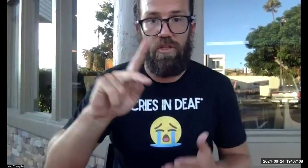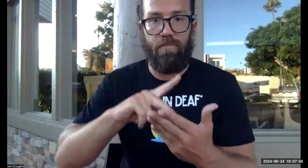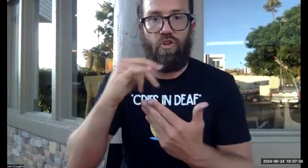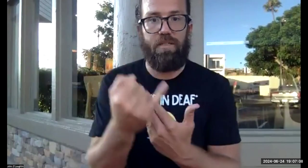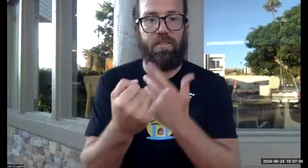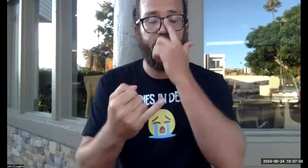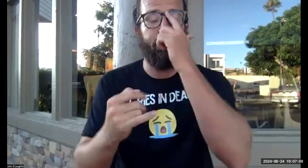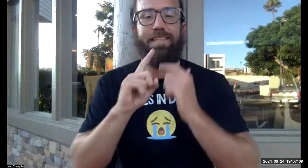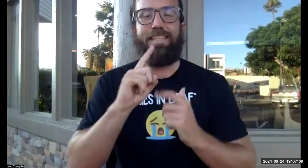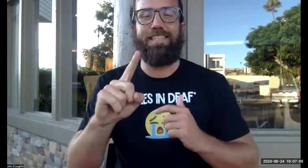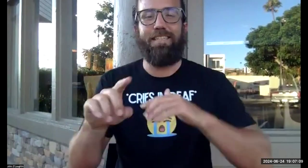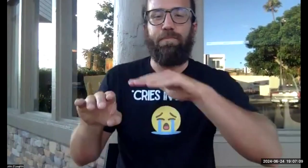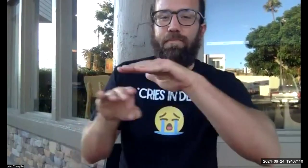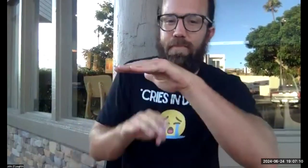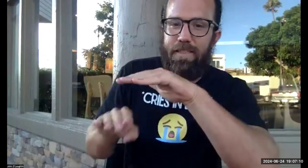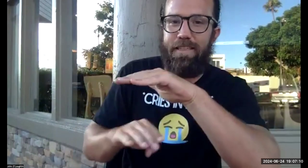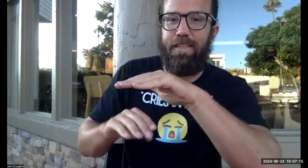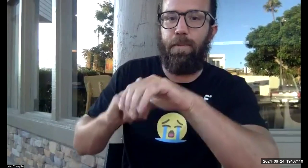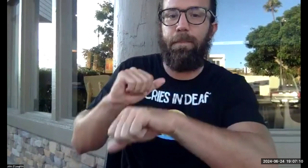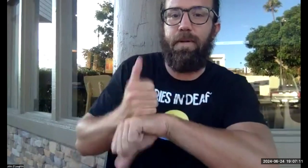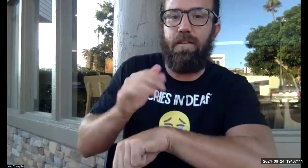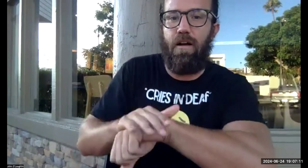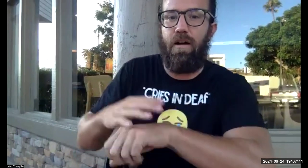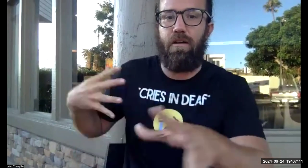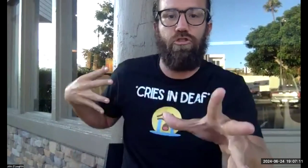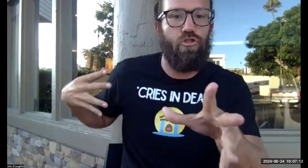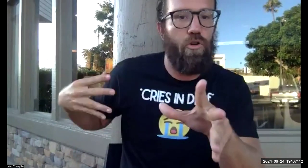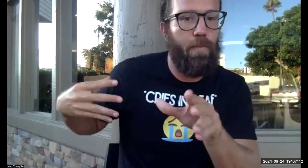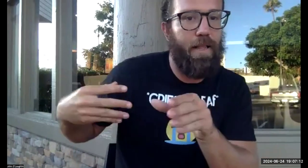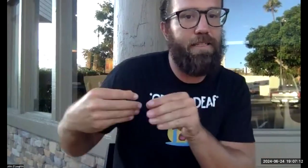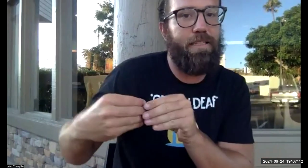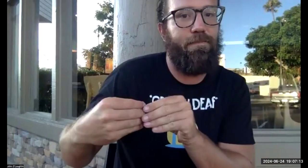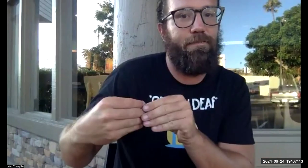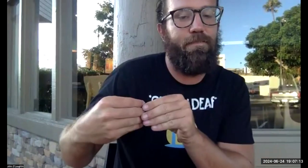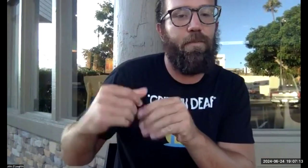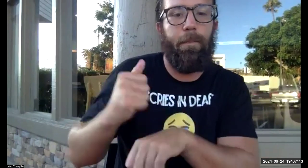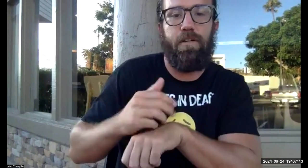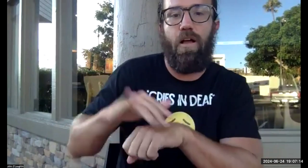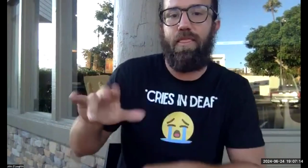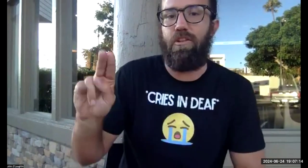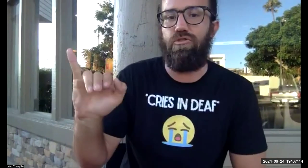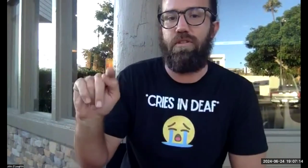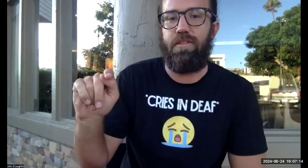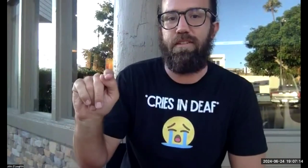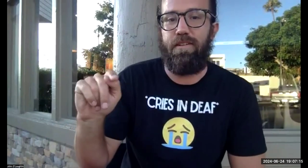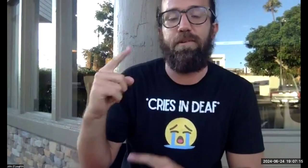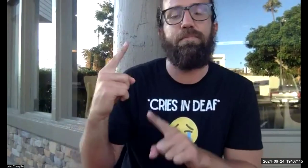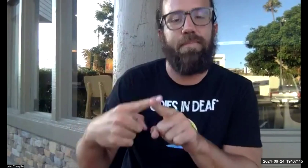So the unit projects really base. It's based on a cumulative, um, it's based